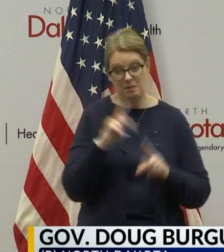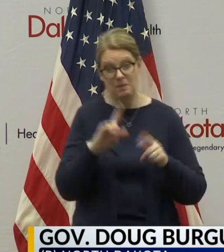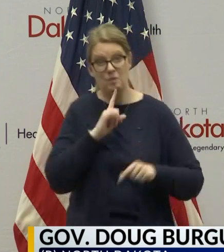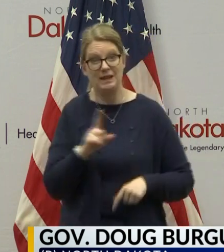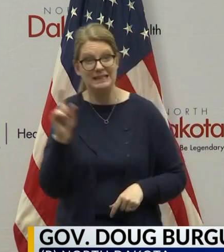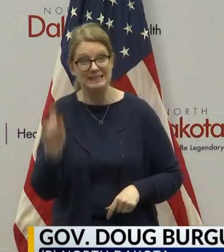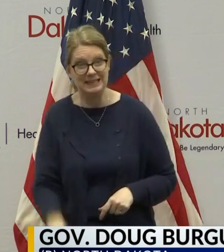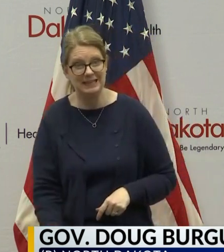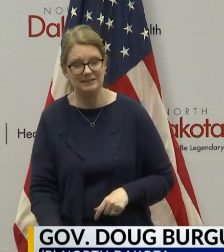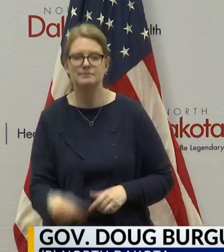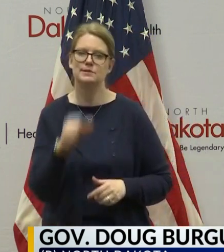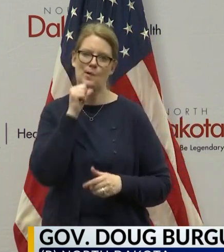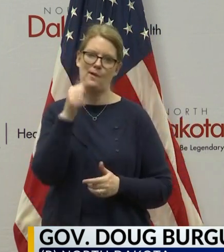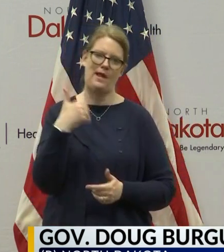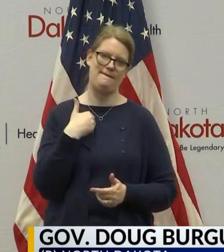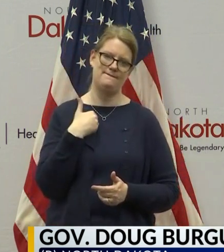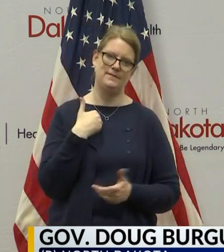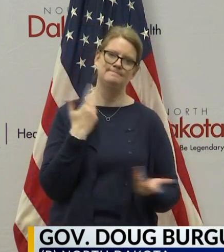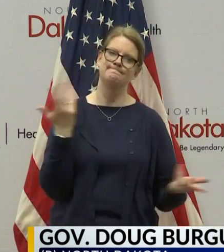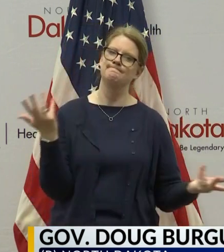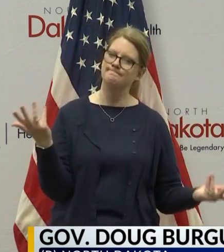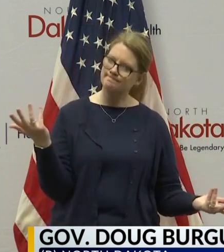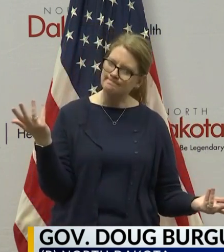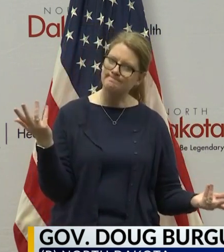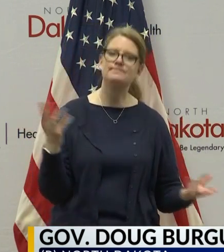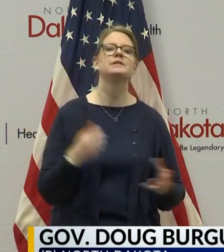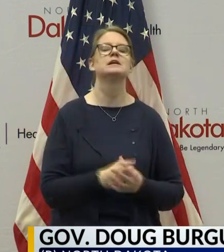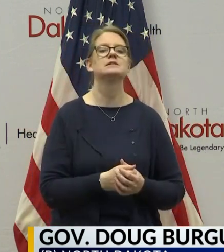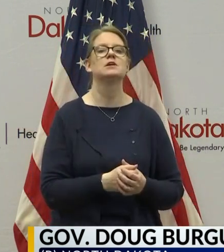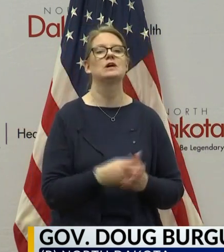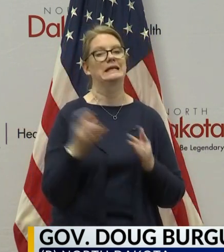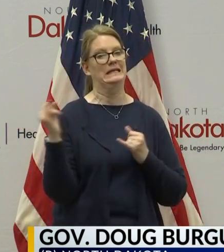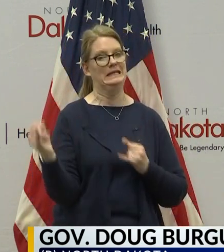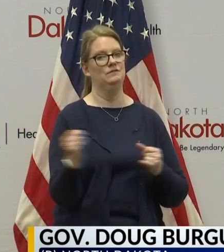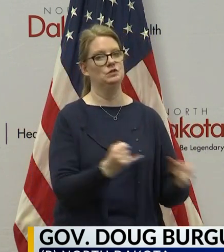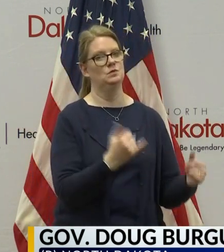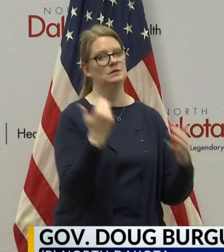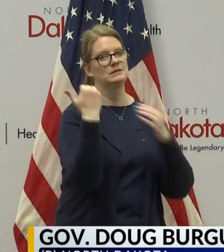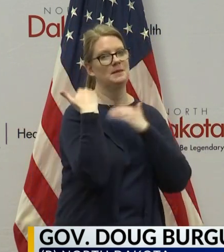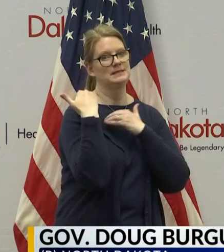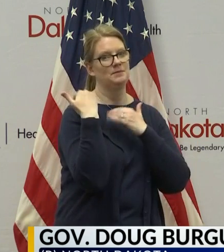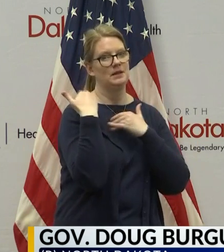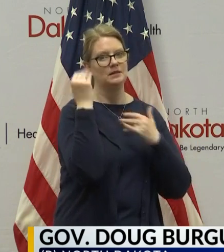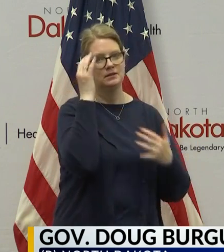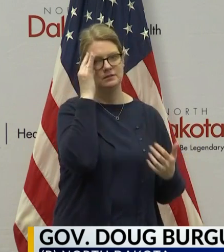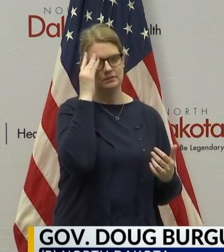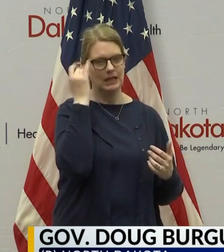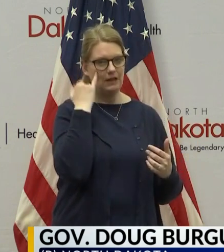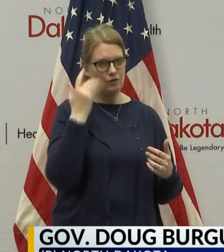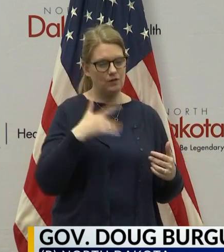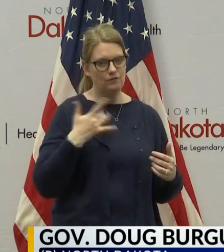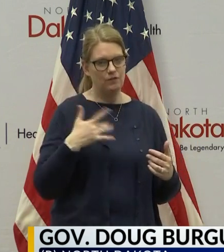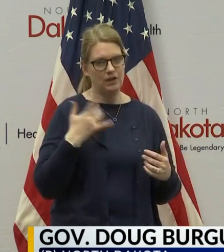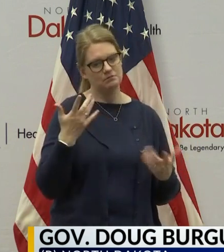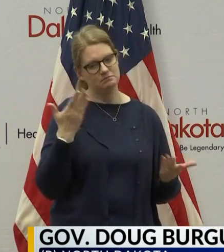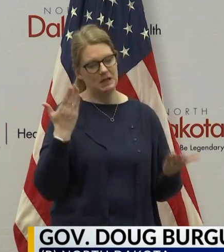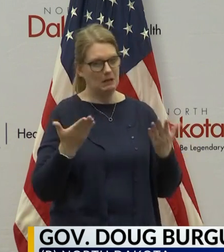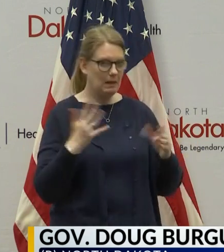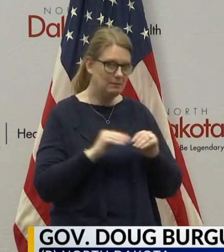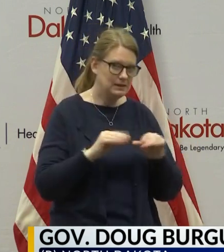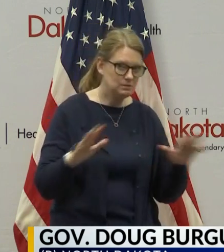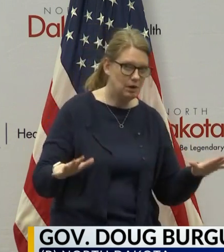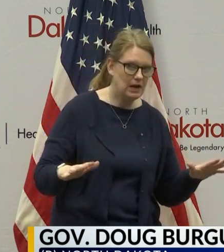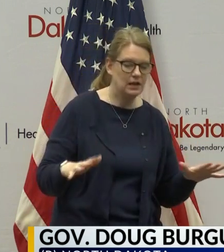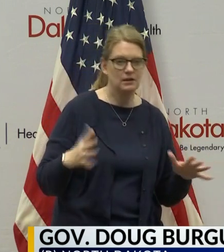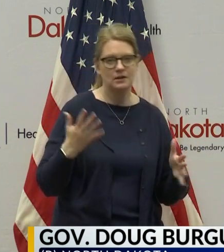aren't getting them. So, again, we're trying to be, again, under this individual responsibility. If you're one of those people that you think you might be spreading or think you're at